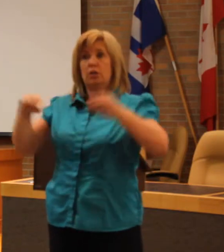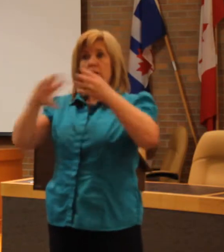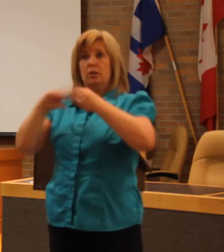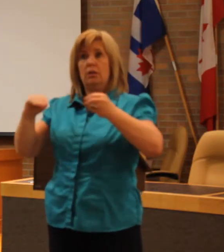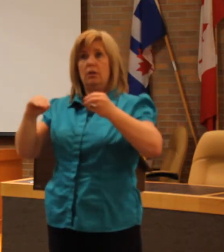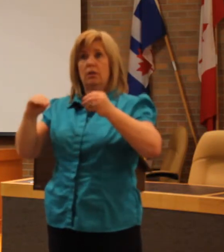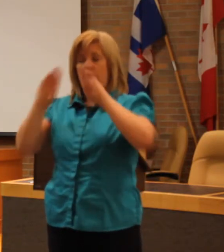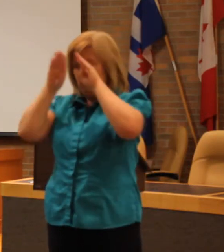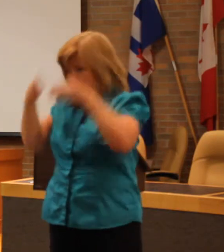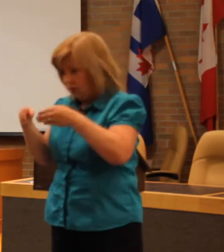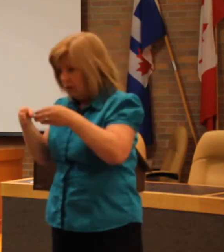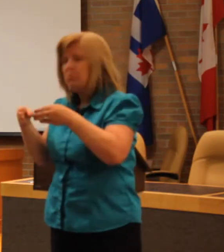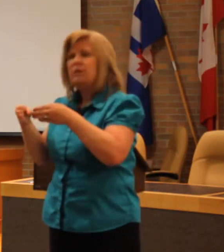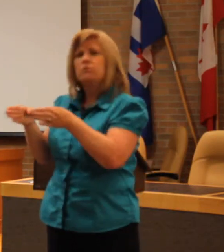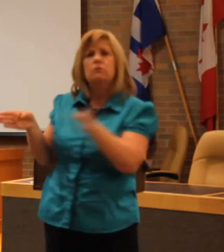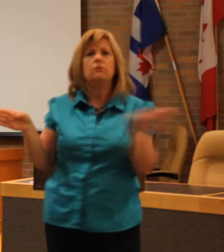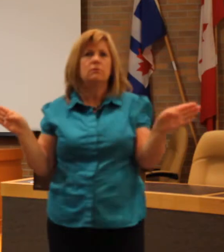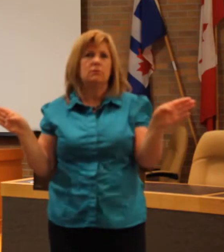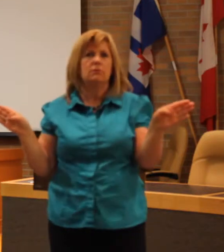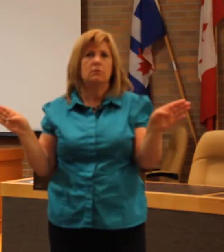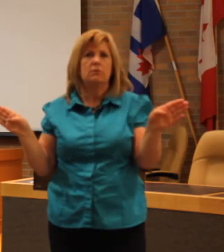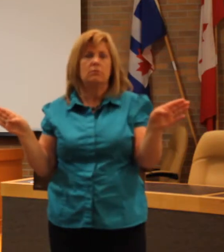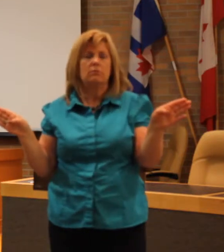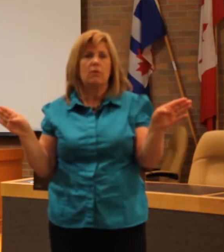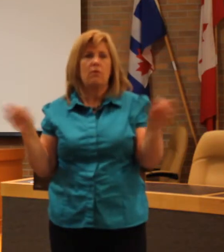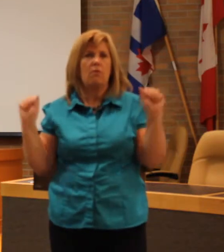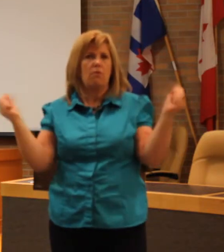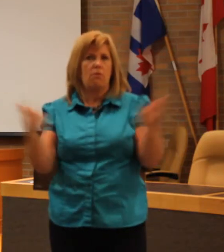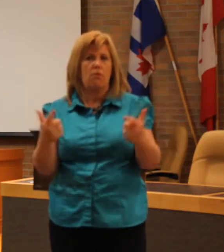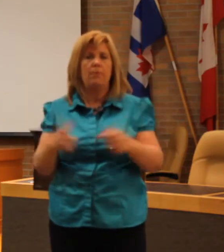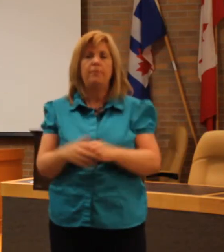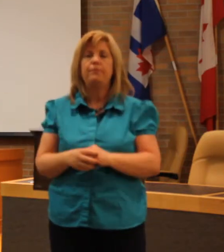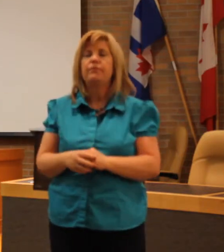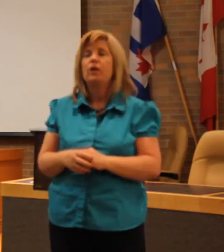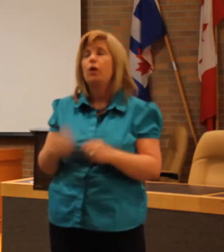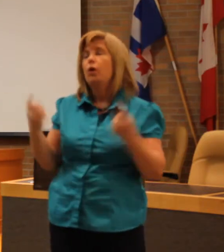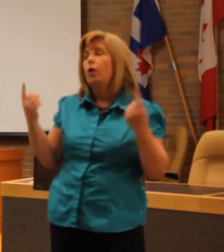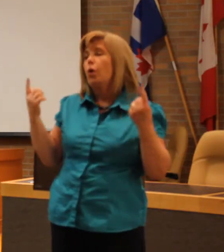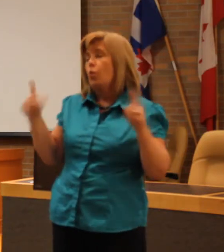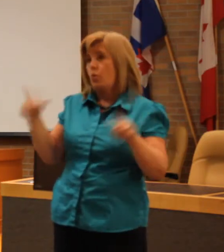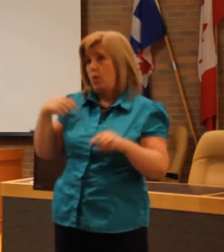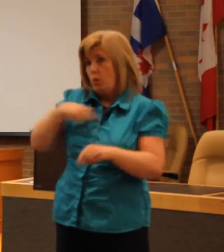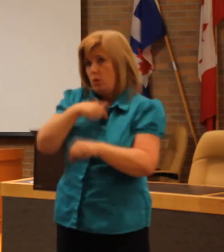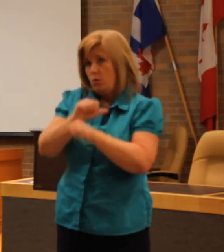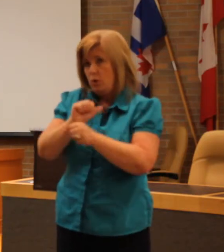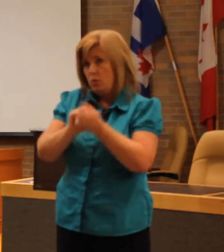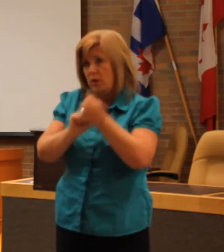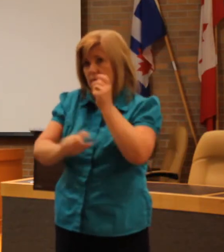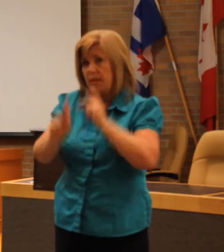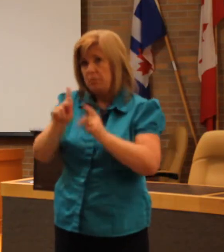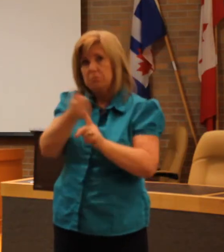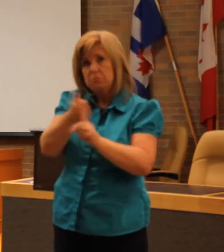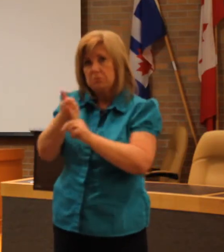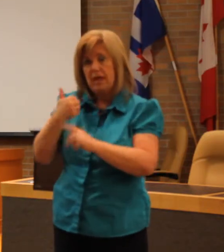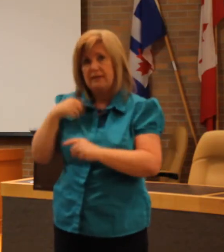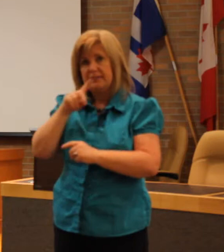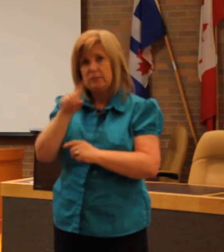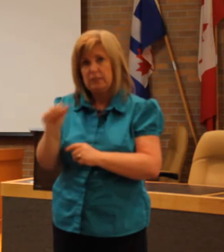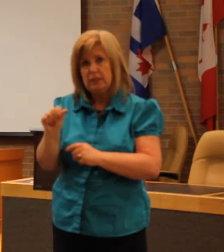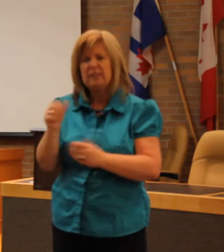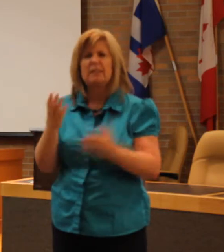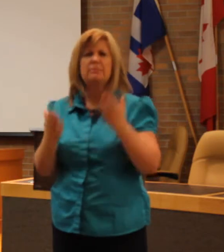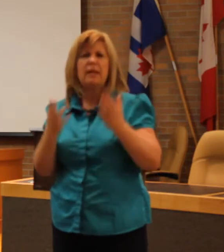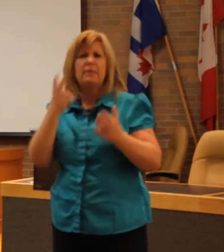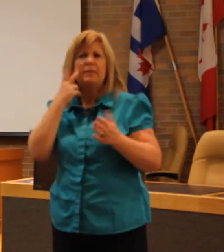So in the disability community, sorry, when we are working with people with disabilities, we may see the